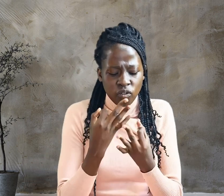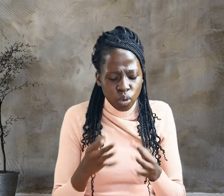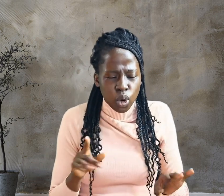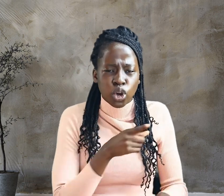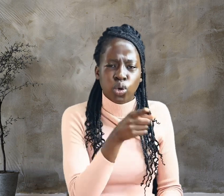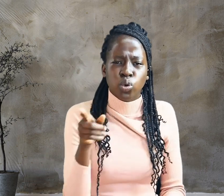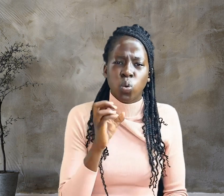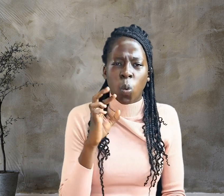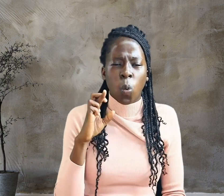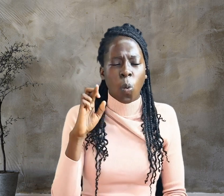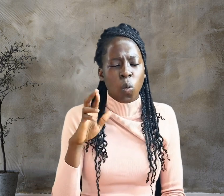crucify you?